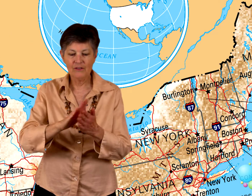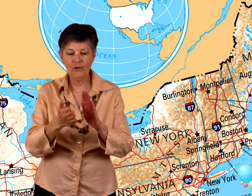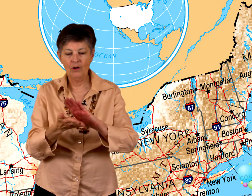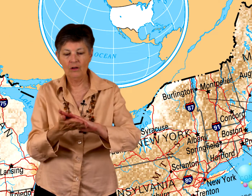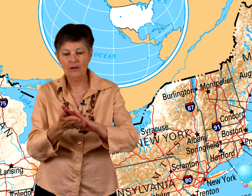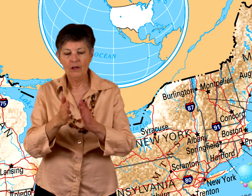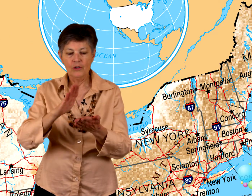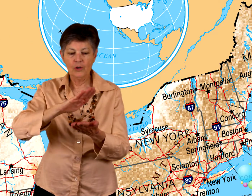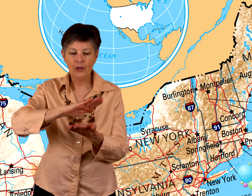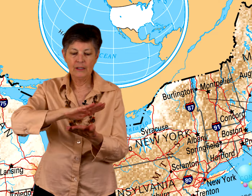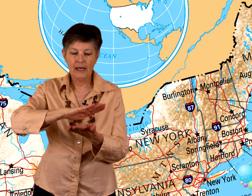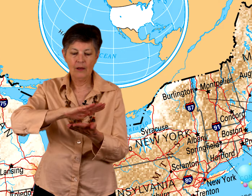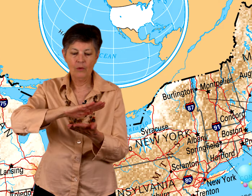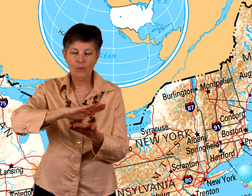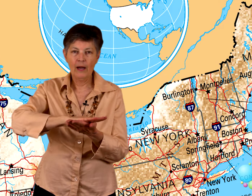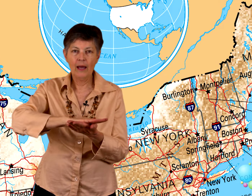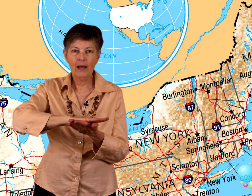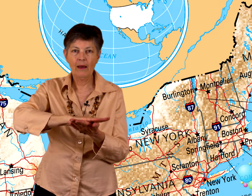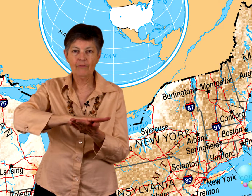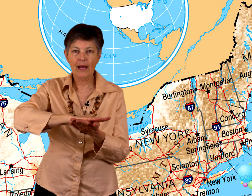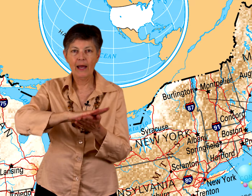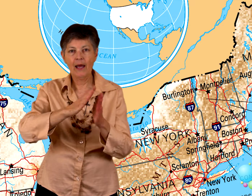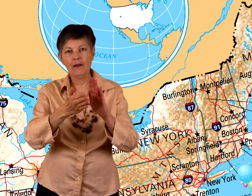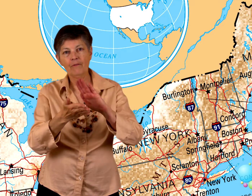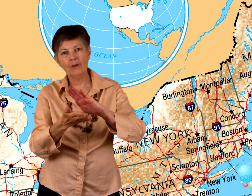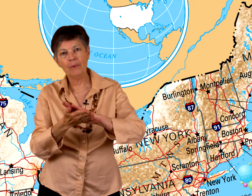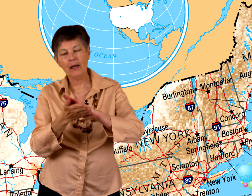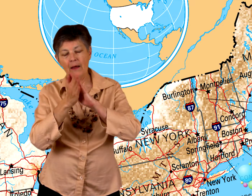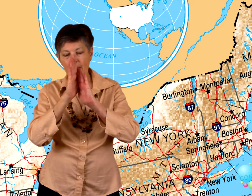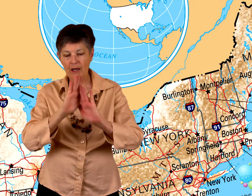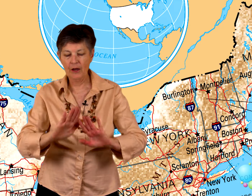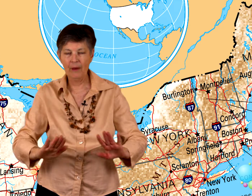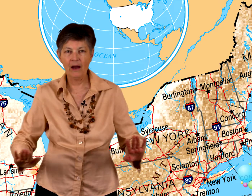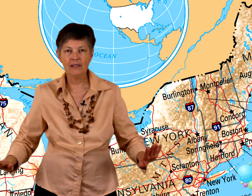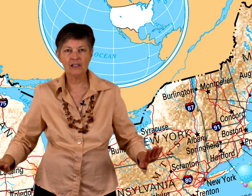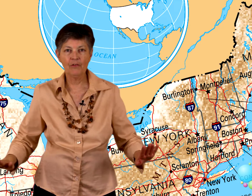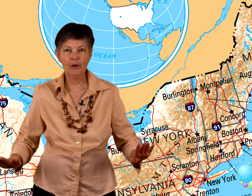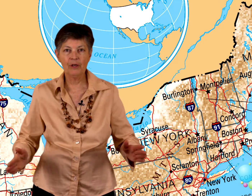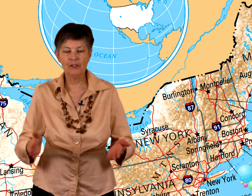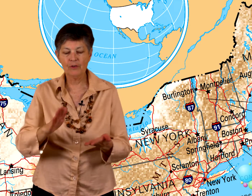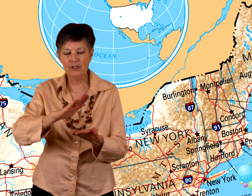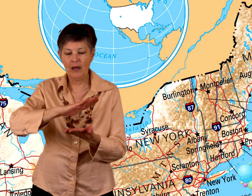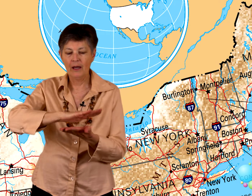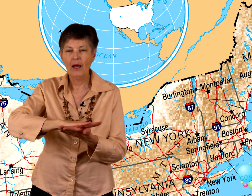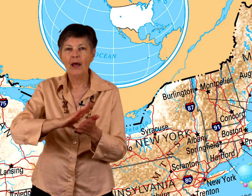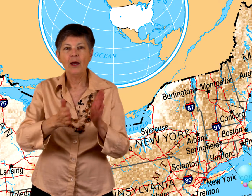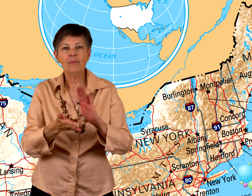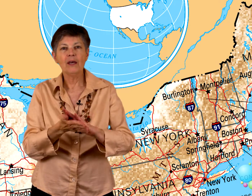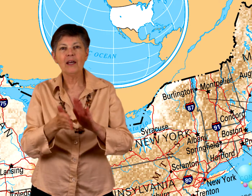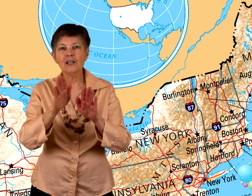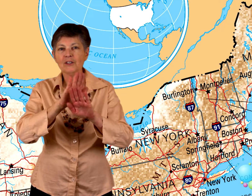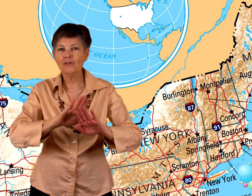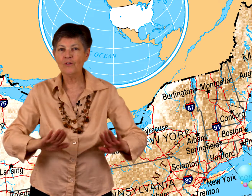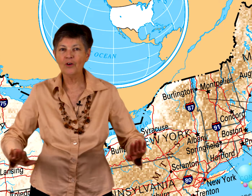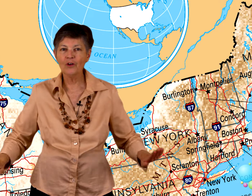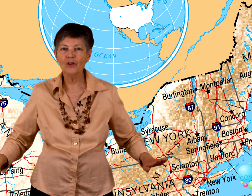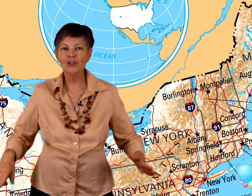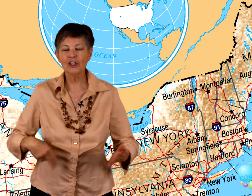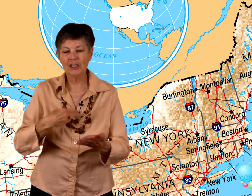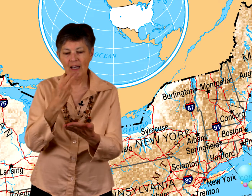Peaceful. So you're going to take your one flat hand and flip it and then come out. Because it's a very peaceful sign. Peaceful she